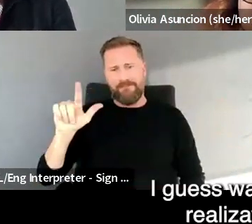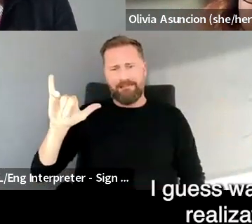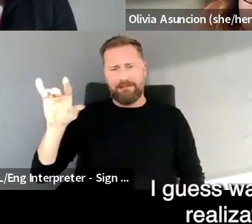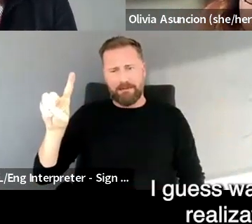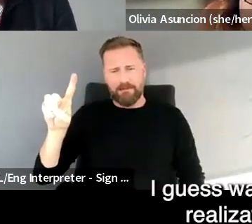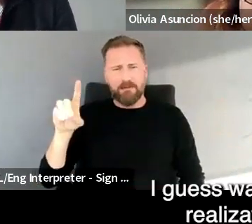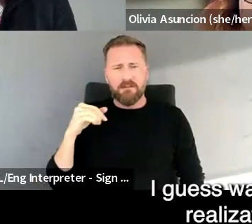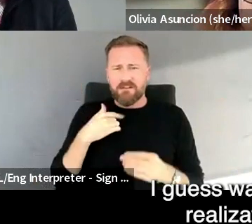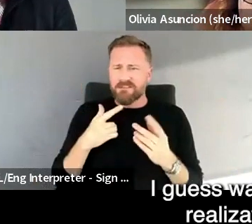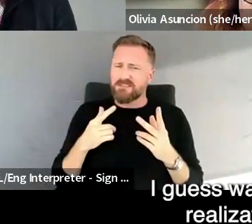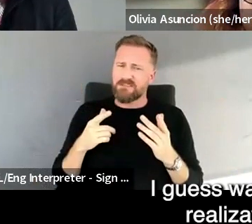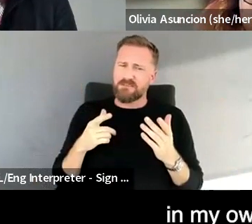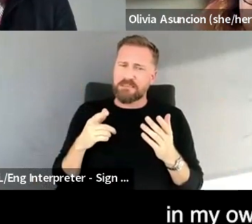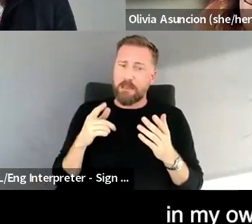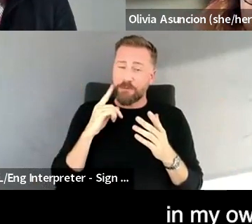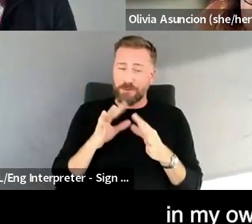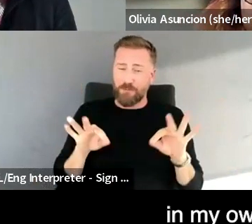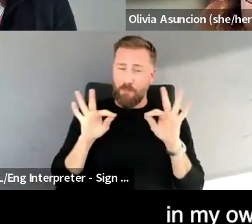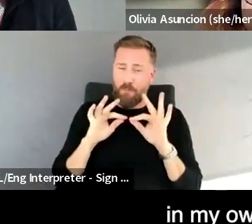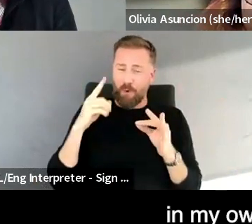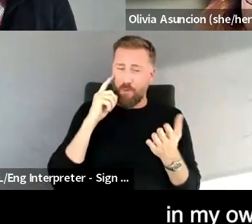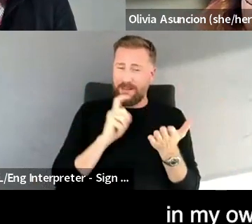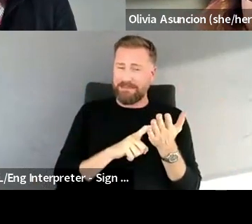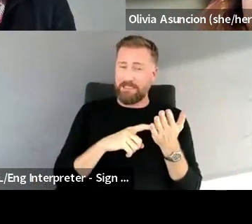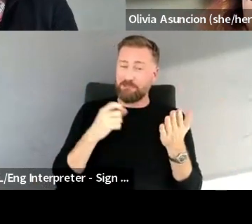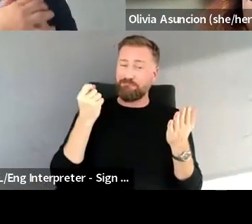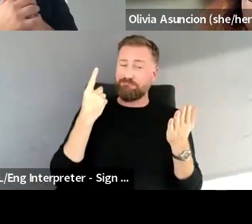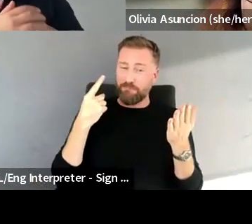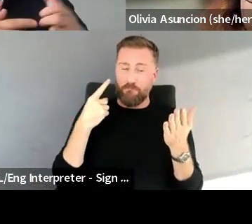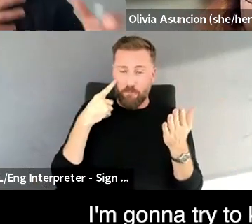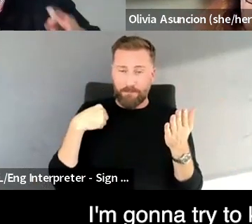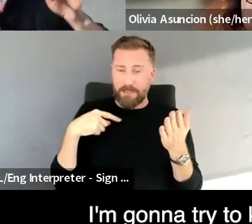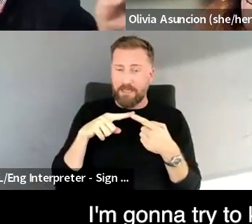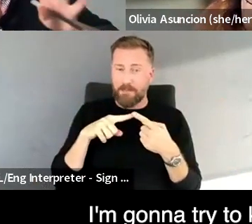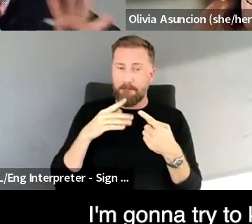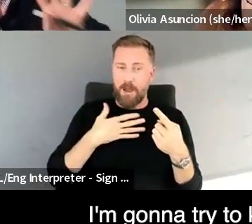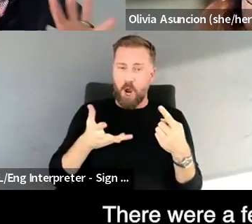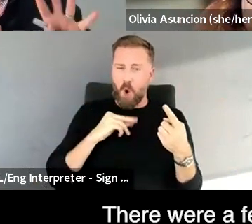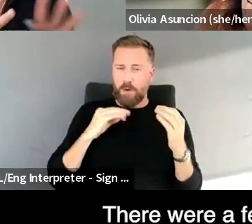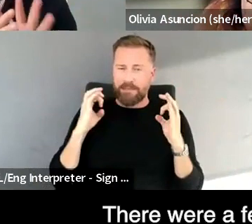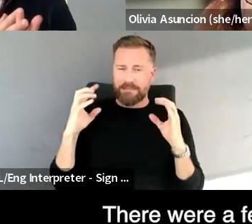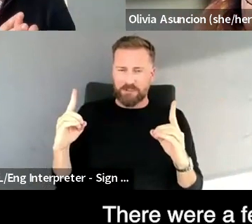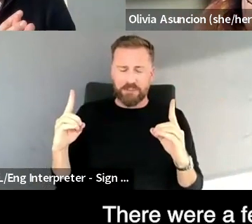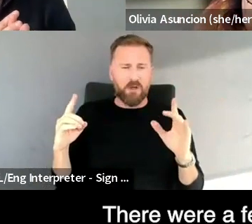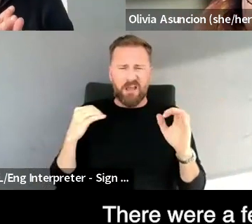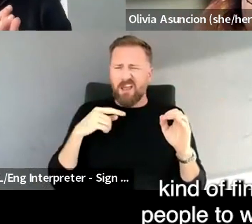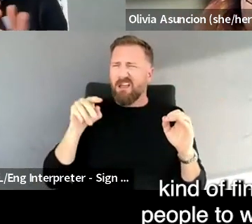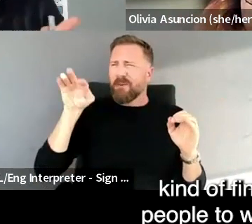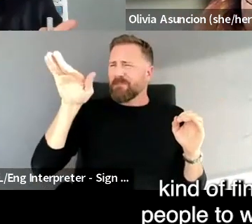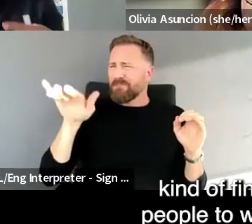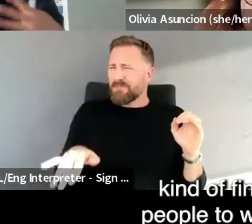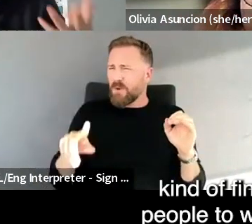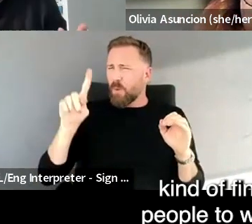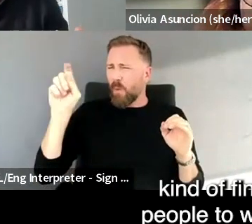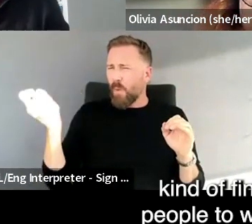you know, I, I guess was a significant realization for me in my own education. Um, I'm going to try to kind of combine that. There were a few questions about